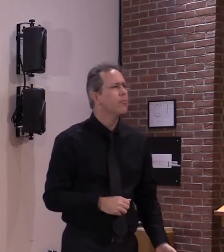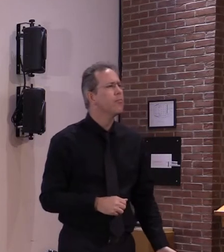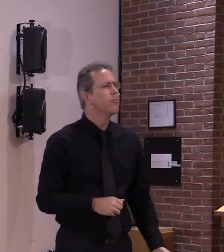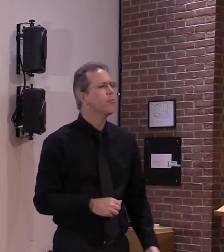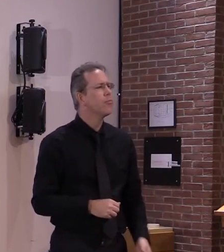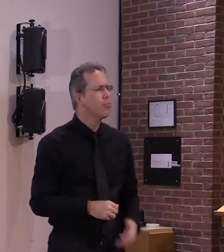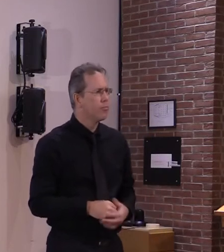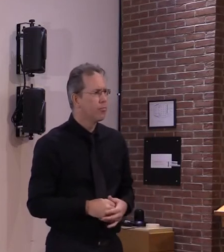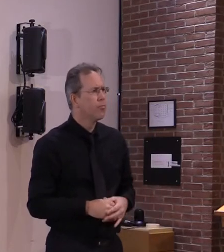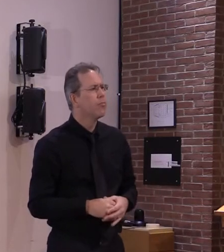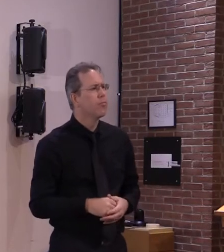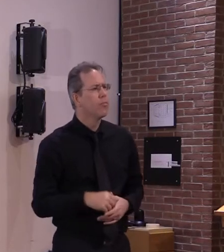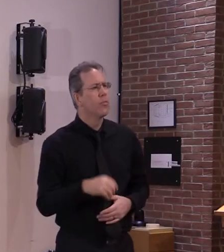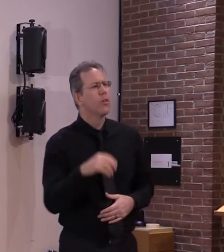bt digger